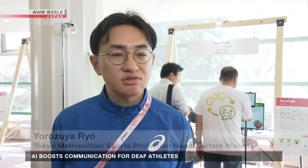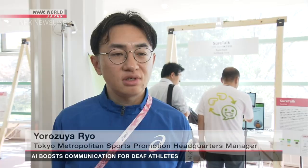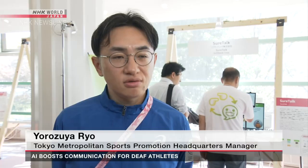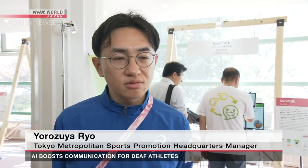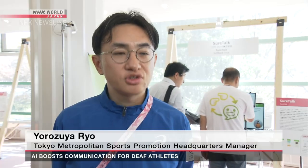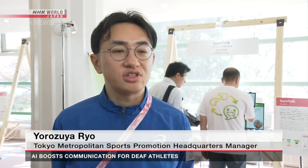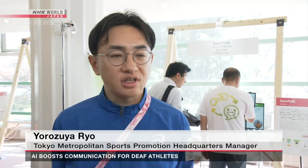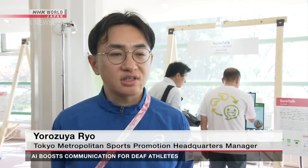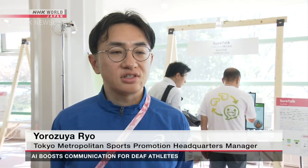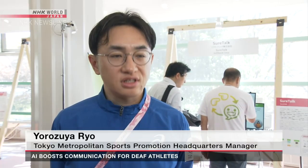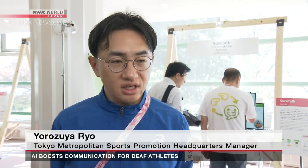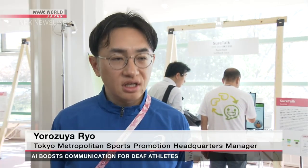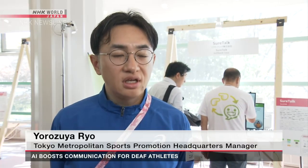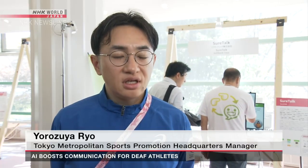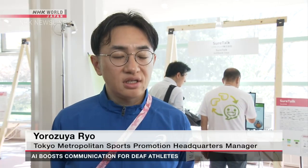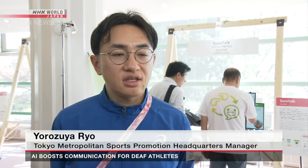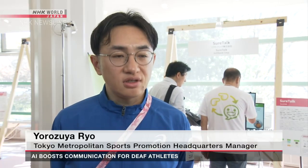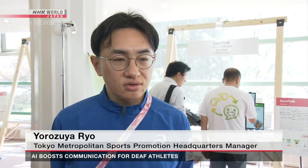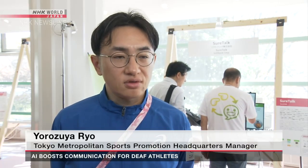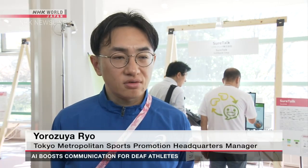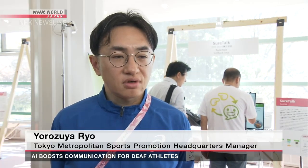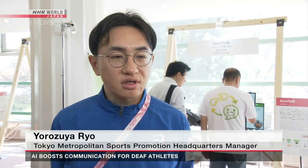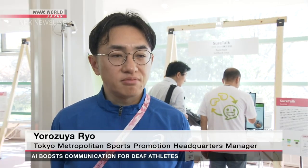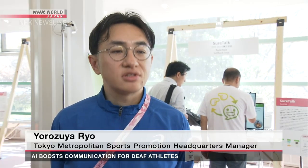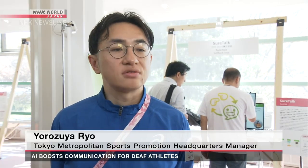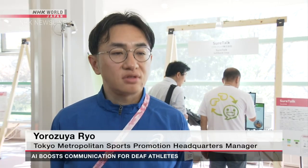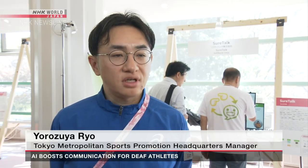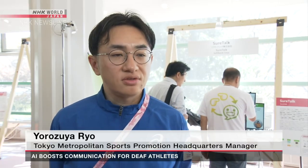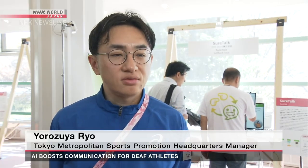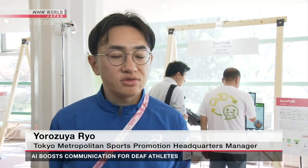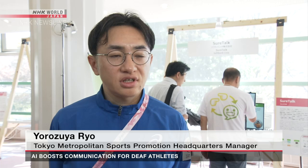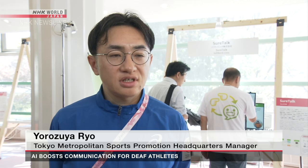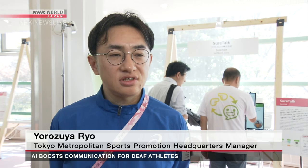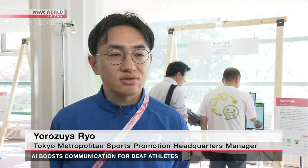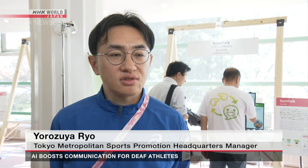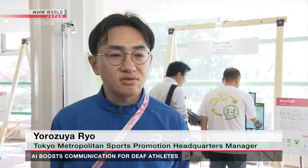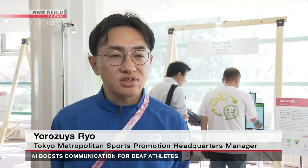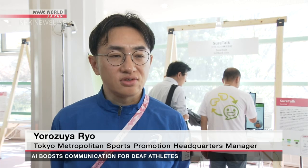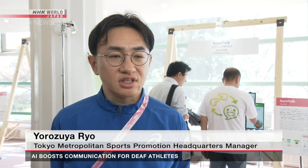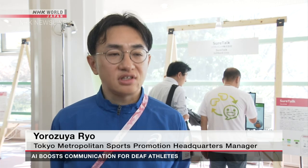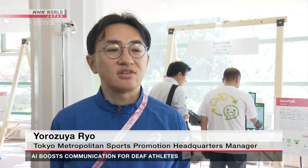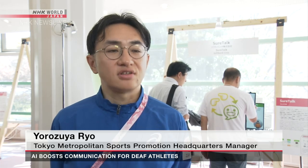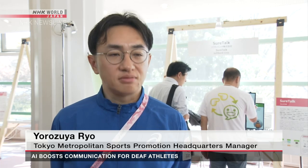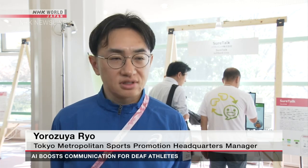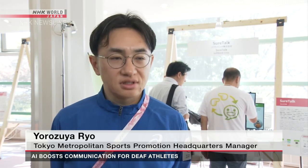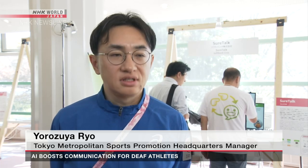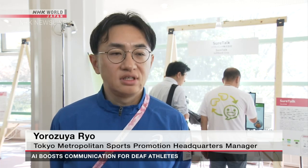This system can directly convert sign language into text. So I believe it will be easy to popularize.